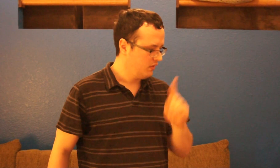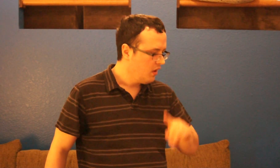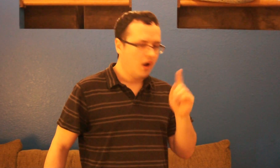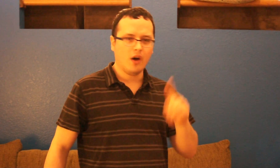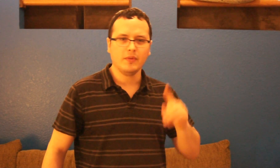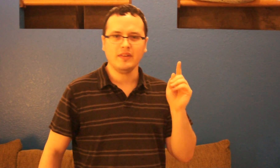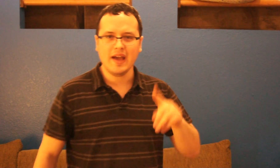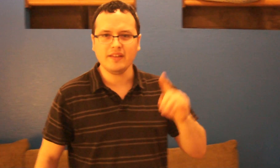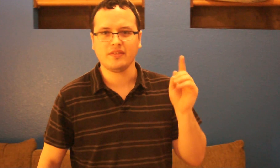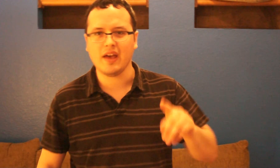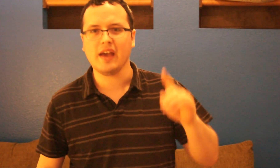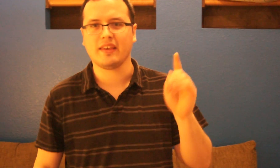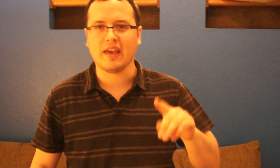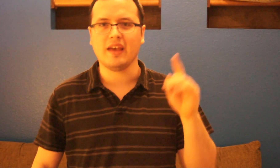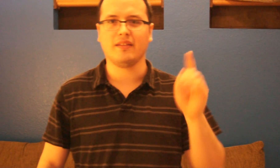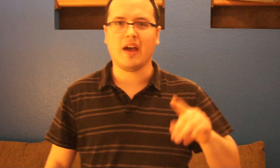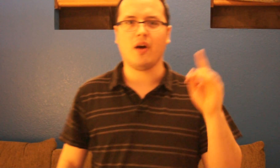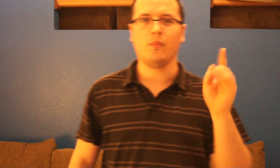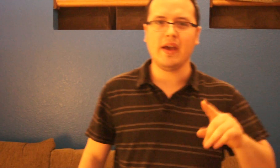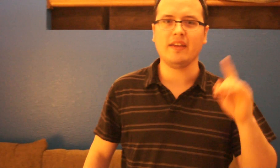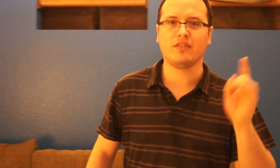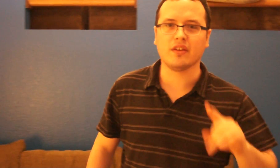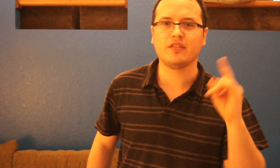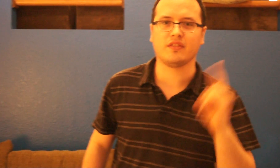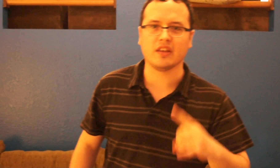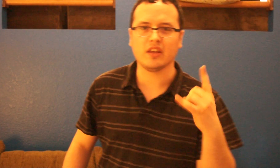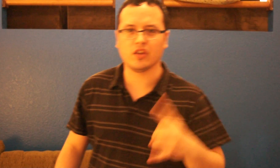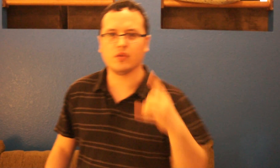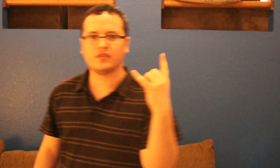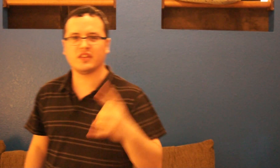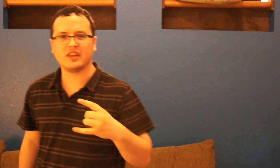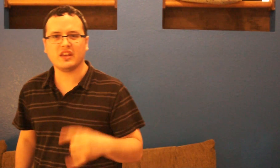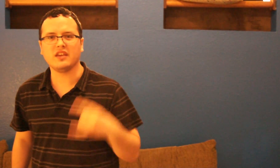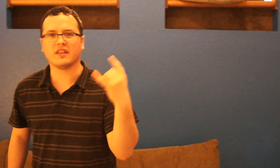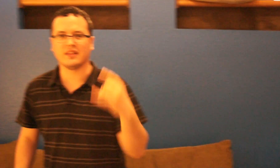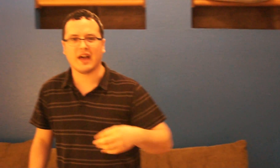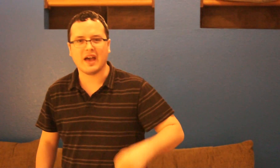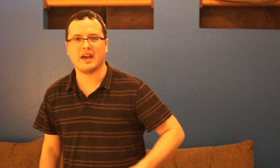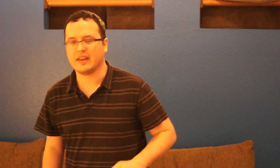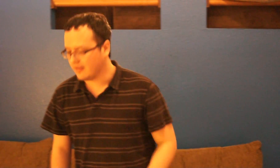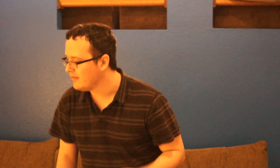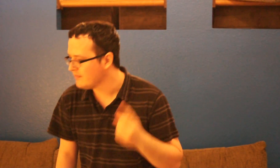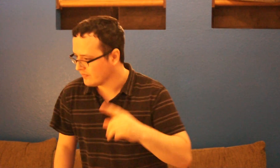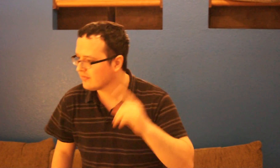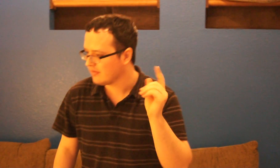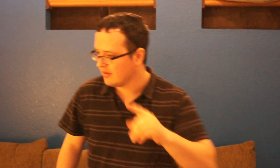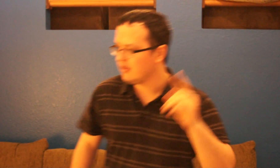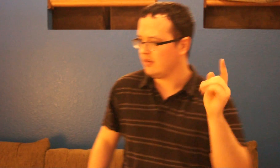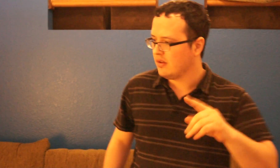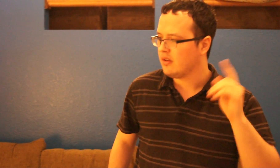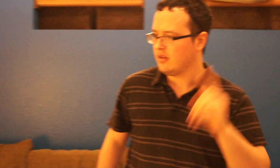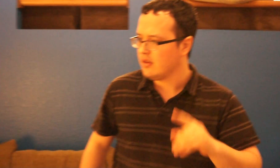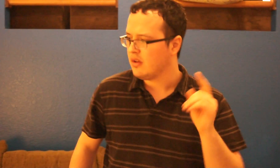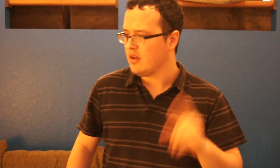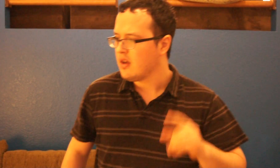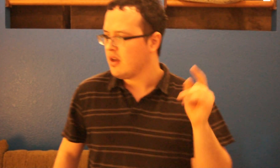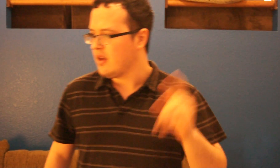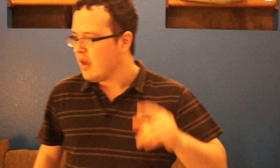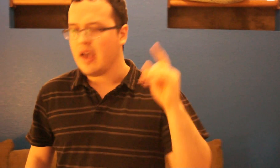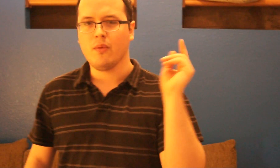overnight I can't now wait to see you see the light and